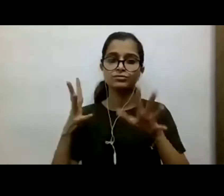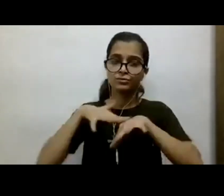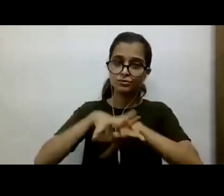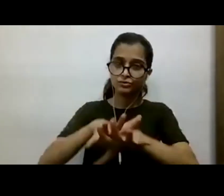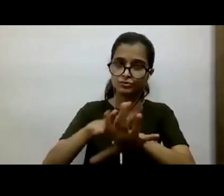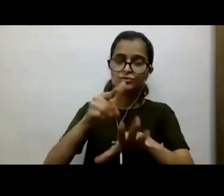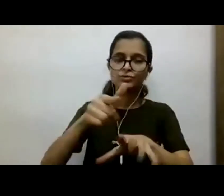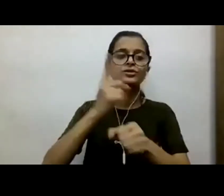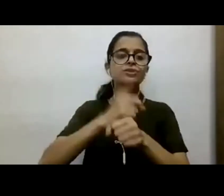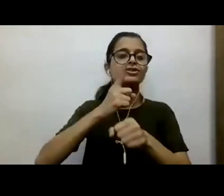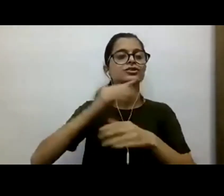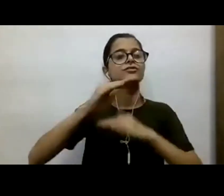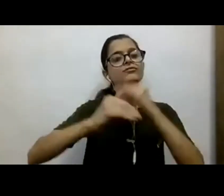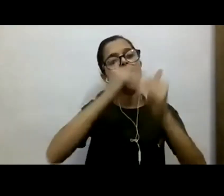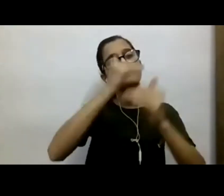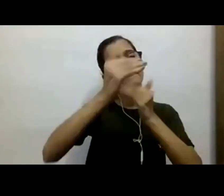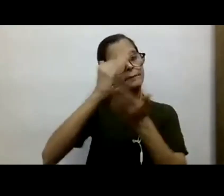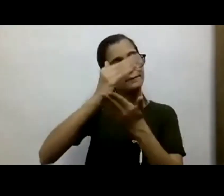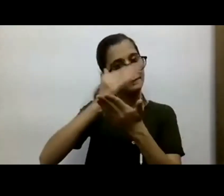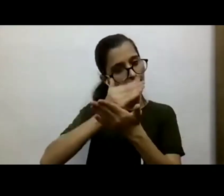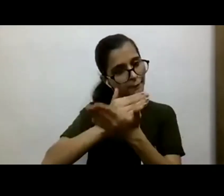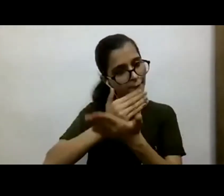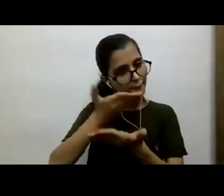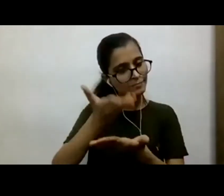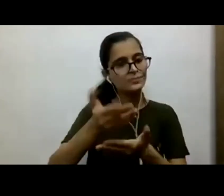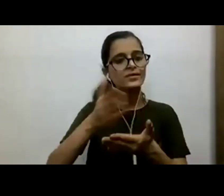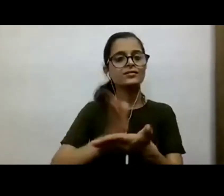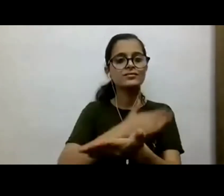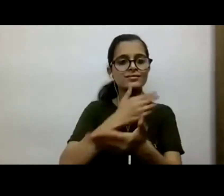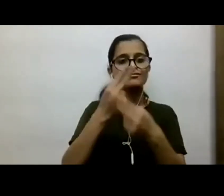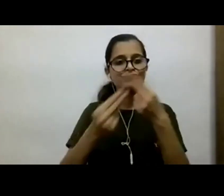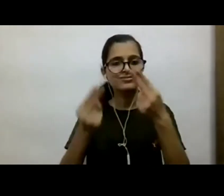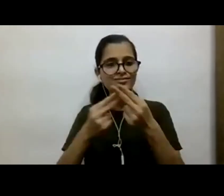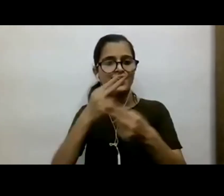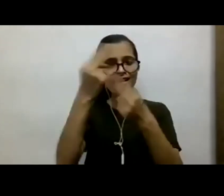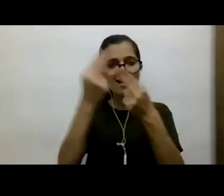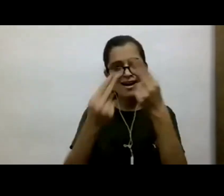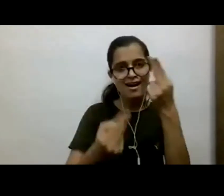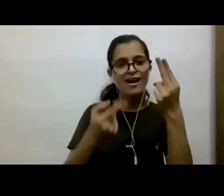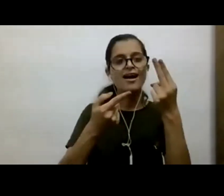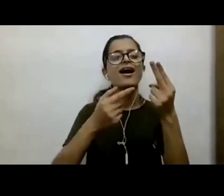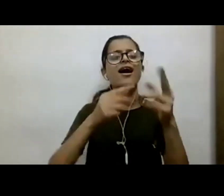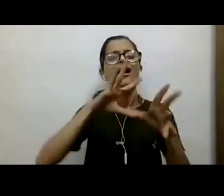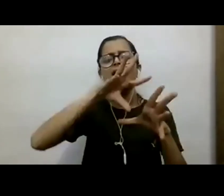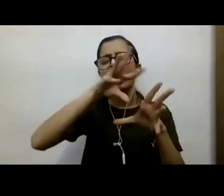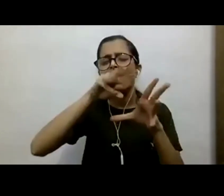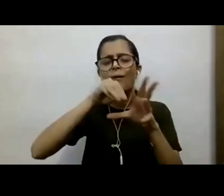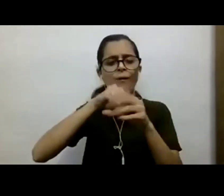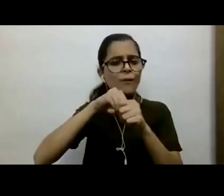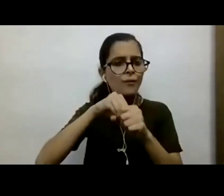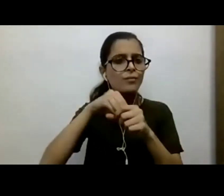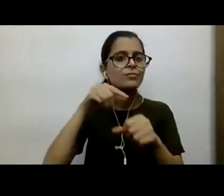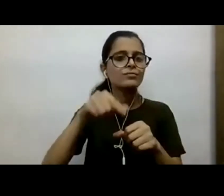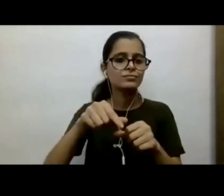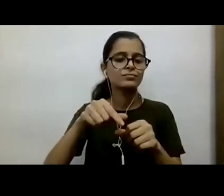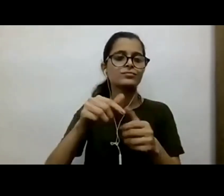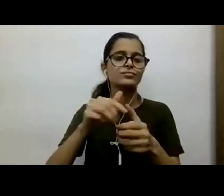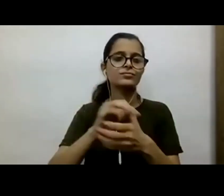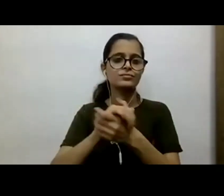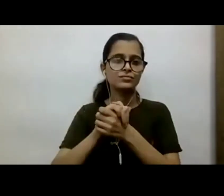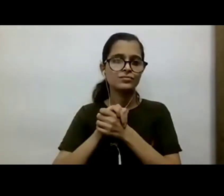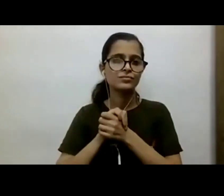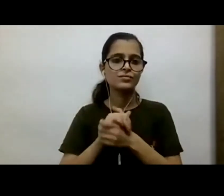teacher development programs. The story and the song and the poetry and the art are her friends, as are the sparrows. Sparrows,